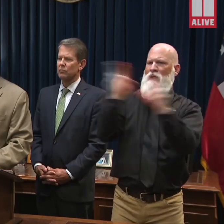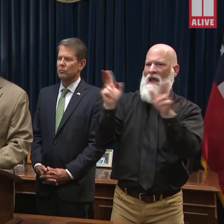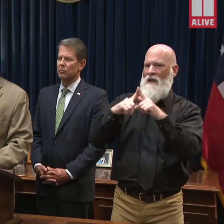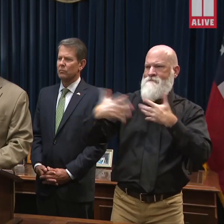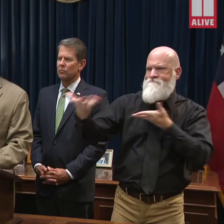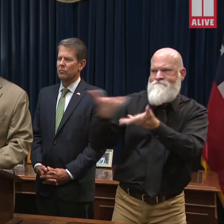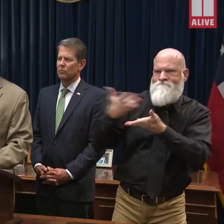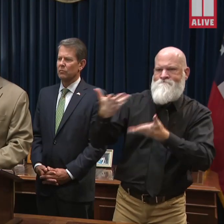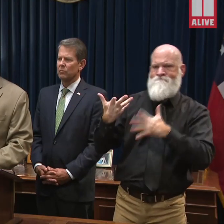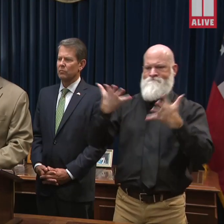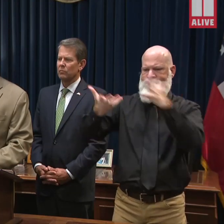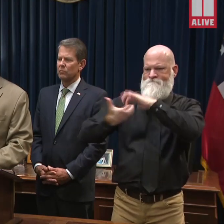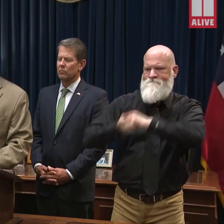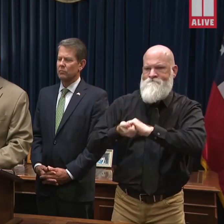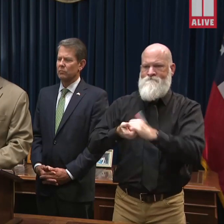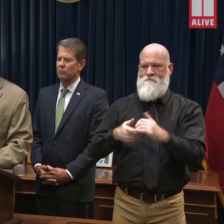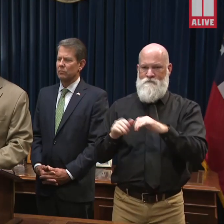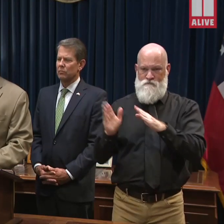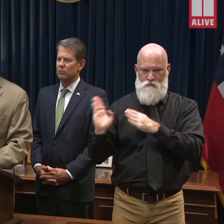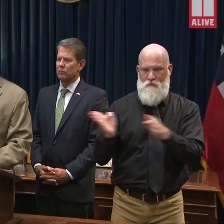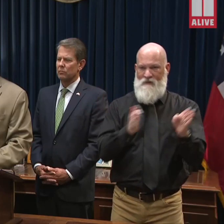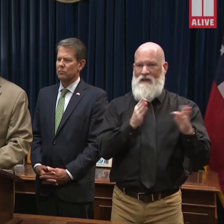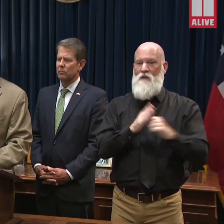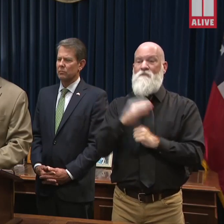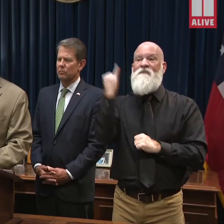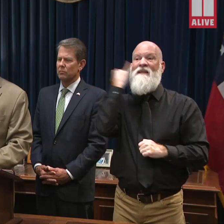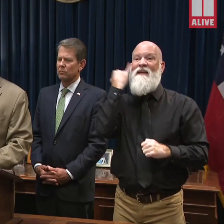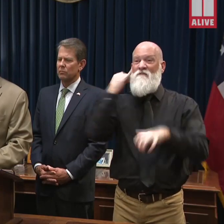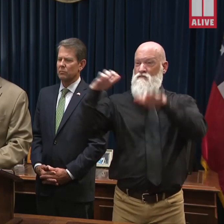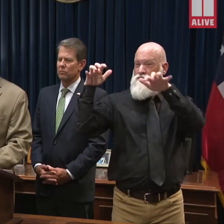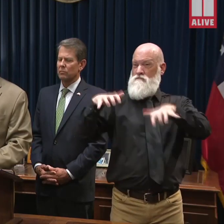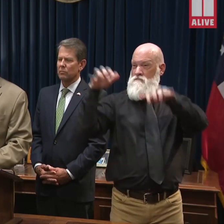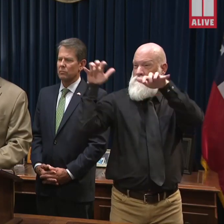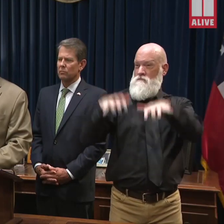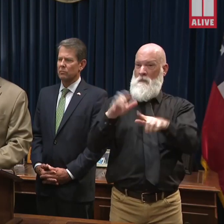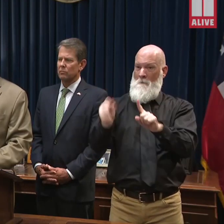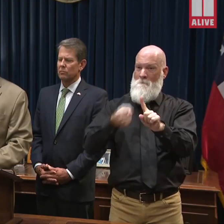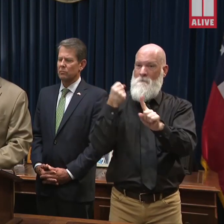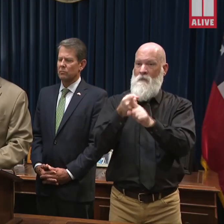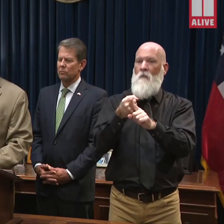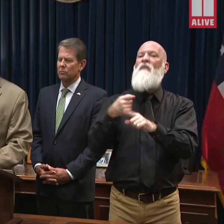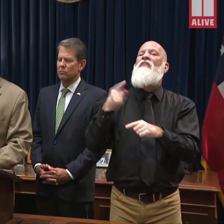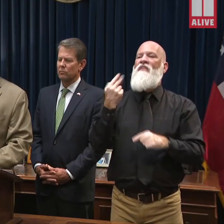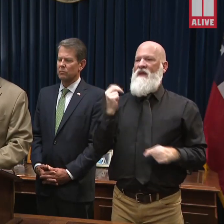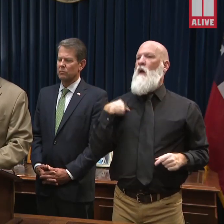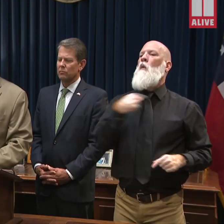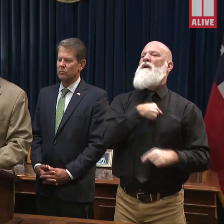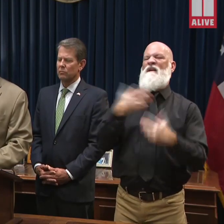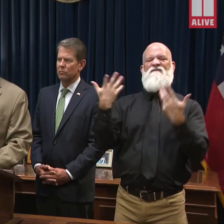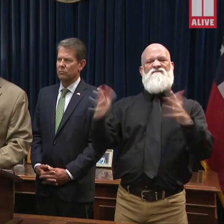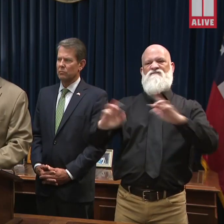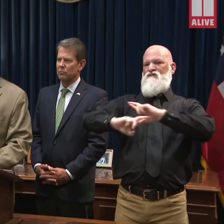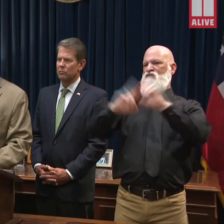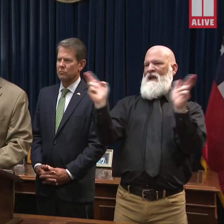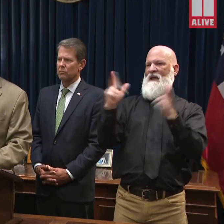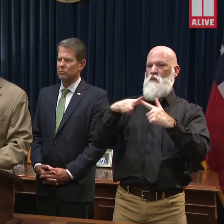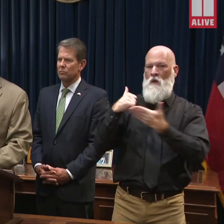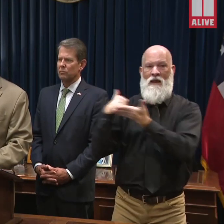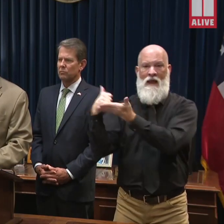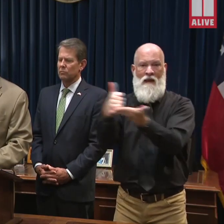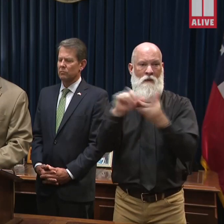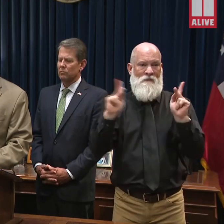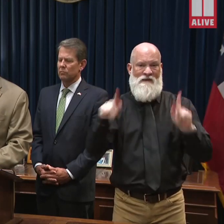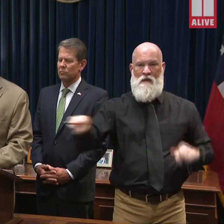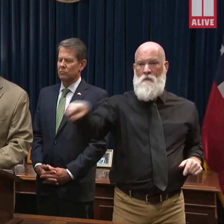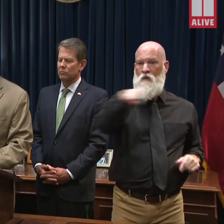we stand prepared to go to those affected areas to help people with insurance claims and those kind of actions to help people get back on their feet as